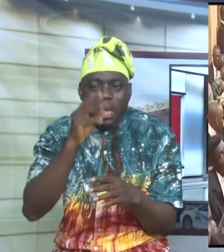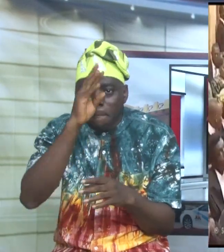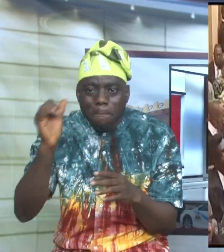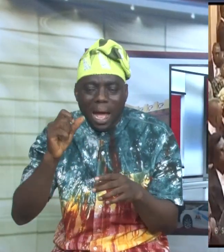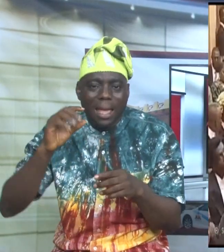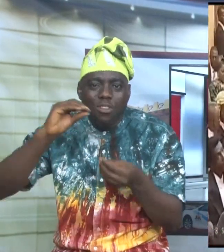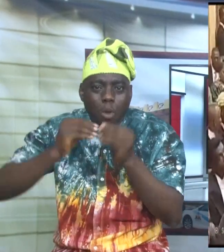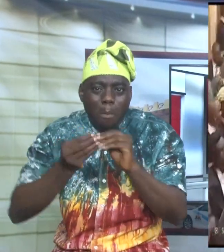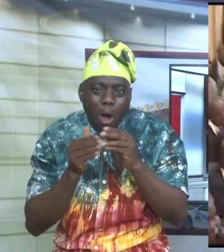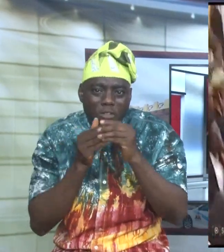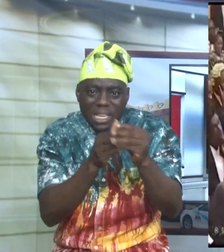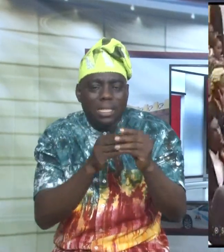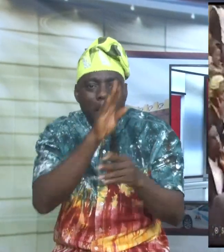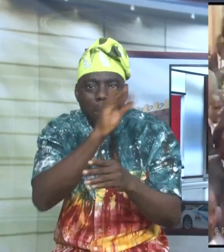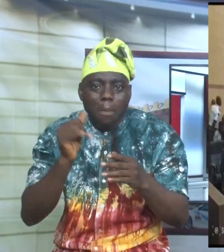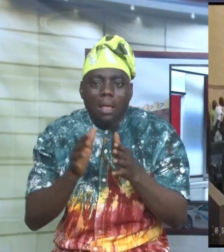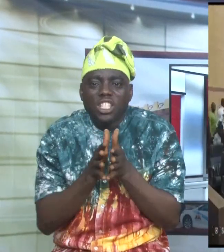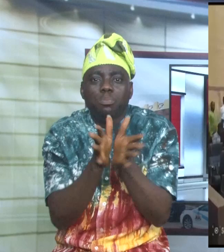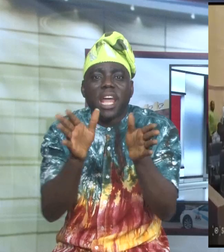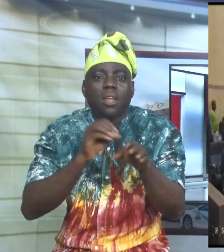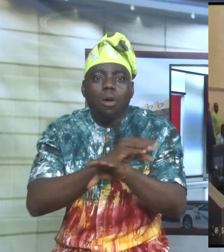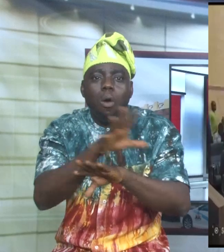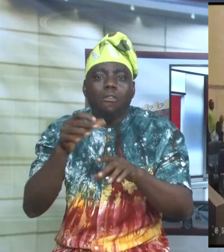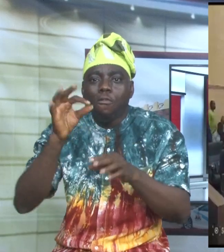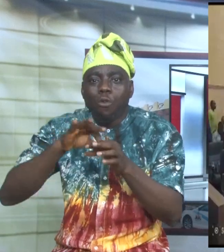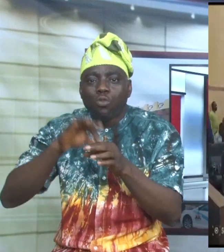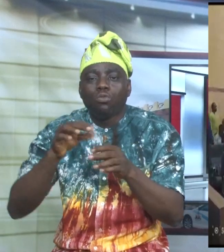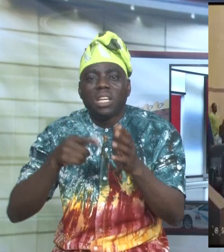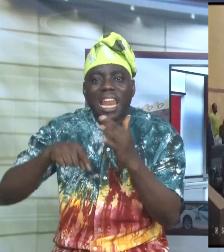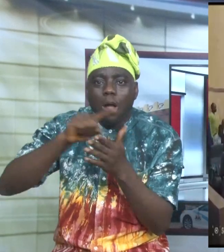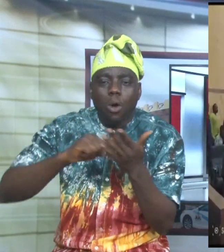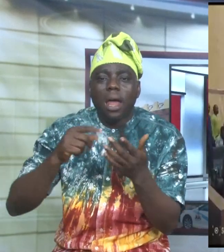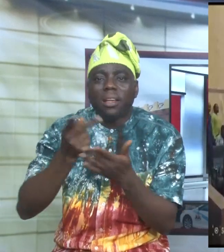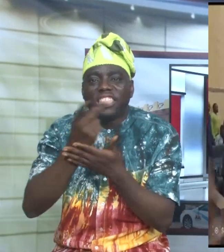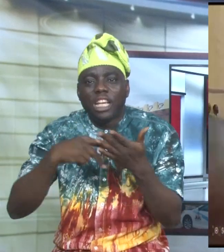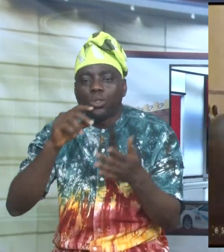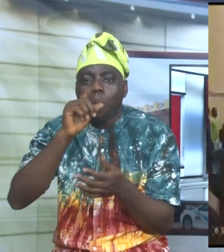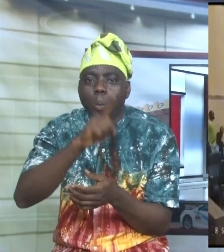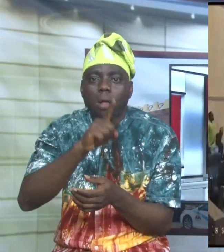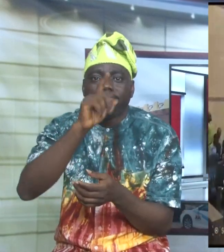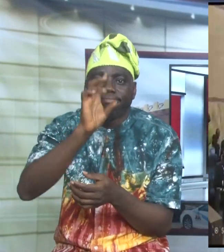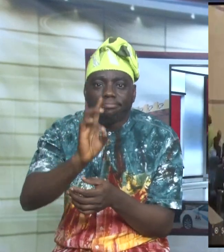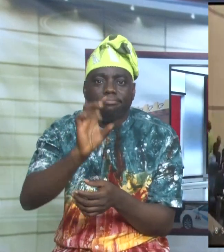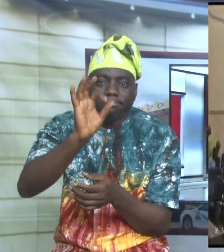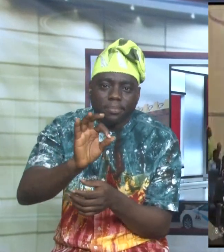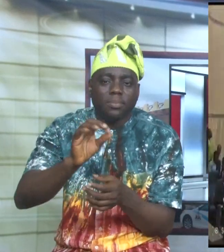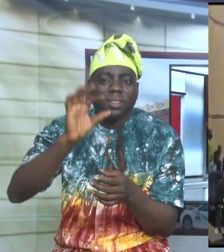lead but by spread of votes. In accordance with Section 179 of the 1999 Constitution,